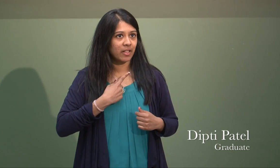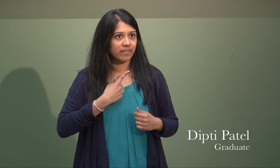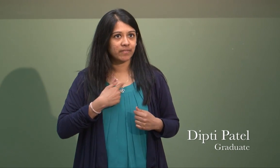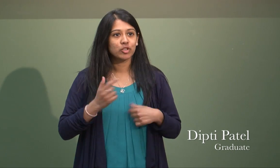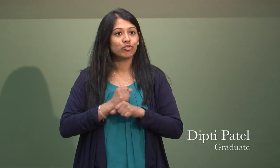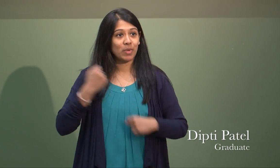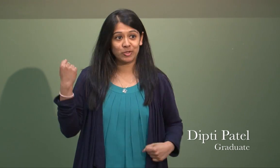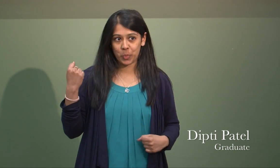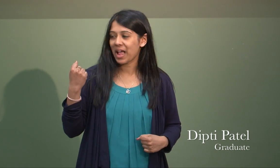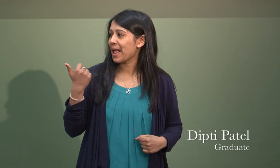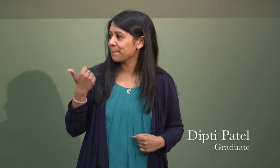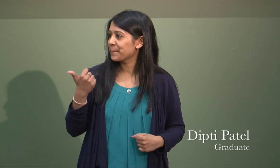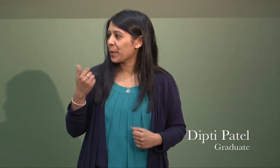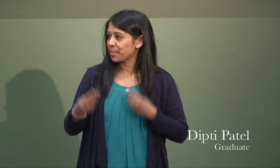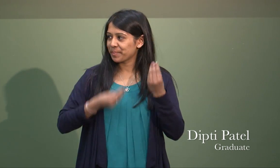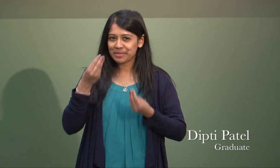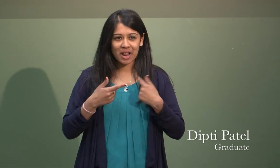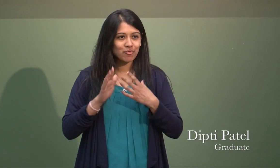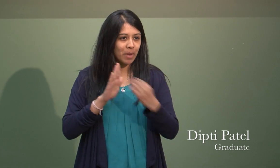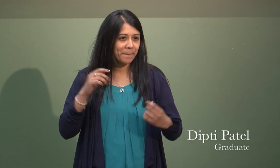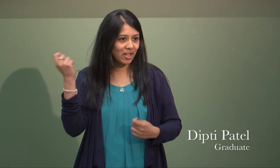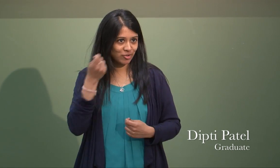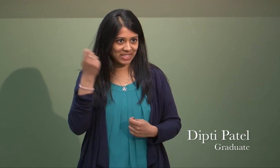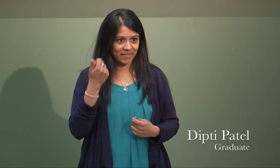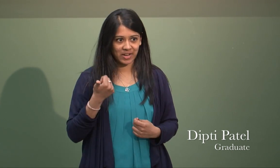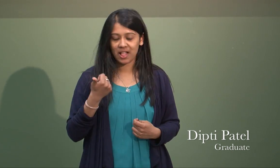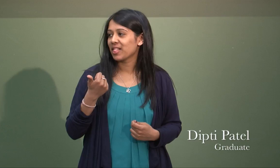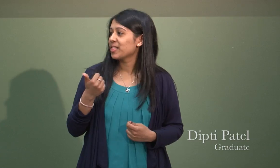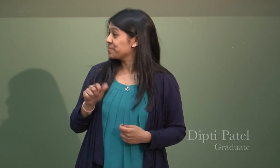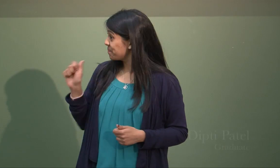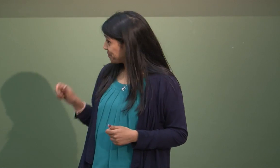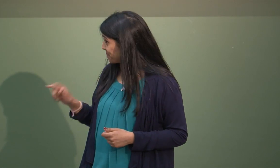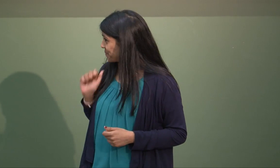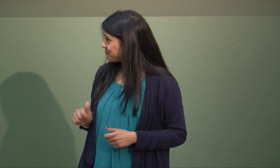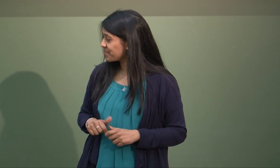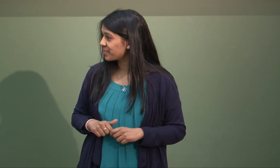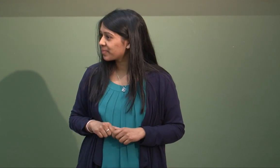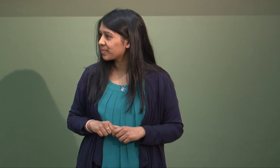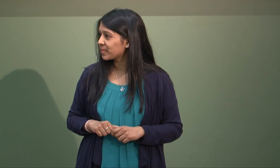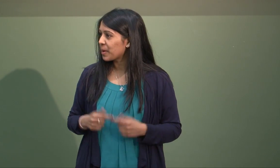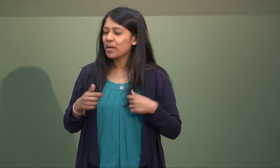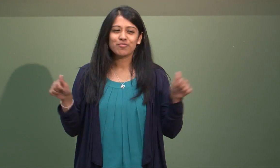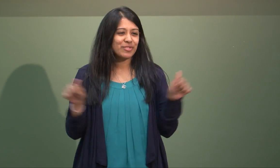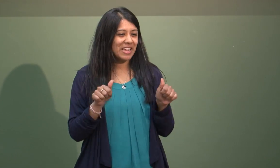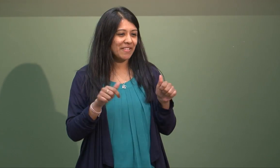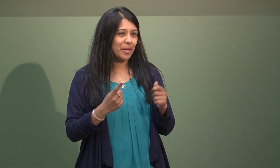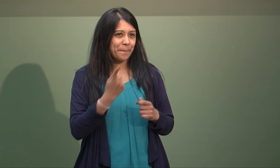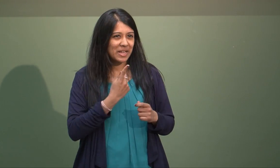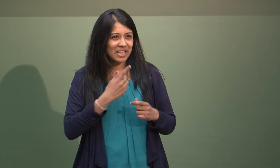Okay, my name is Dipti and I'm deaf myself. I graduated and I was successful. I'd like